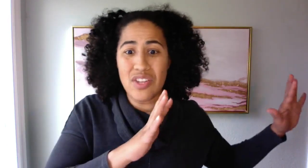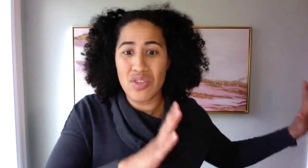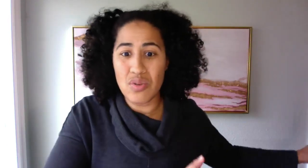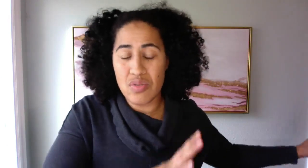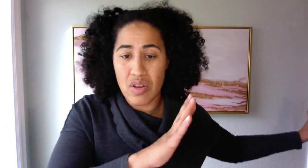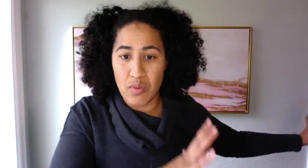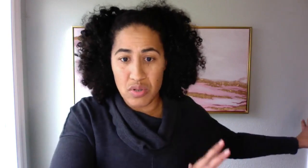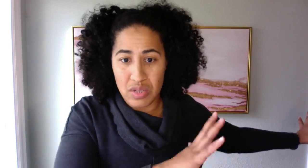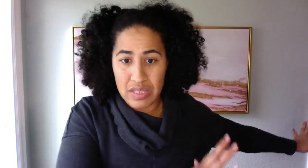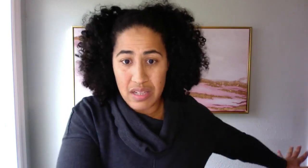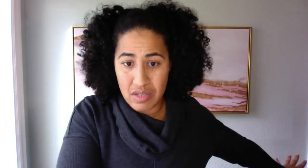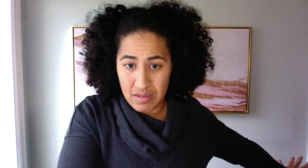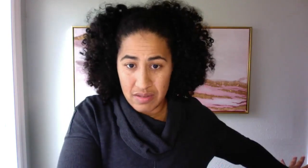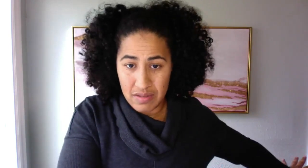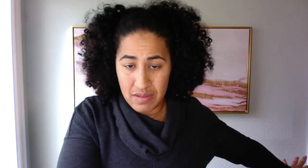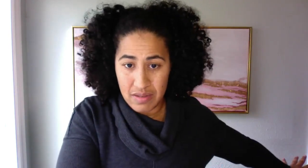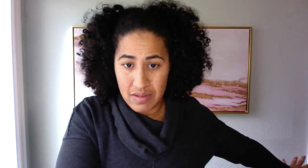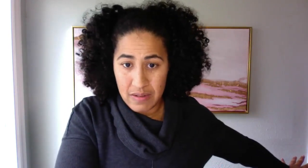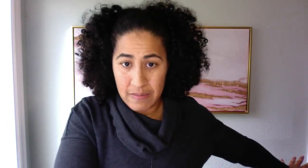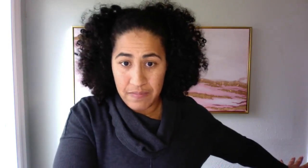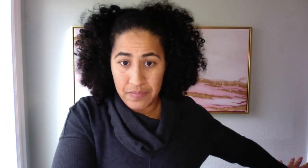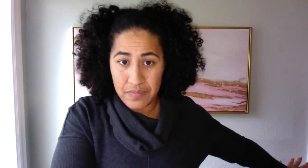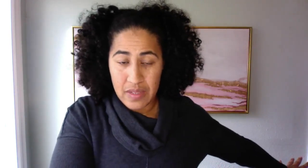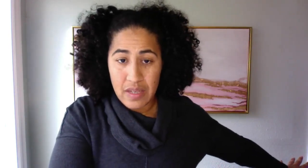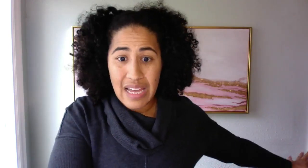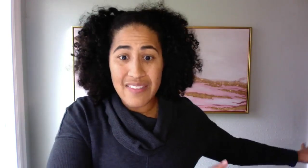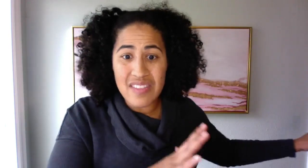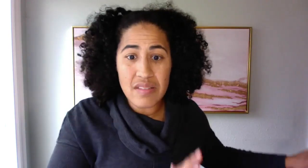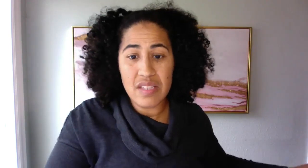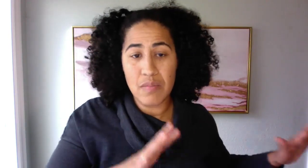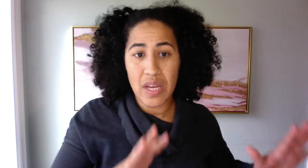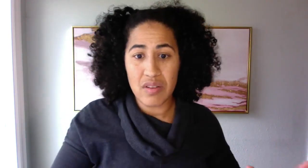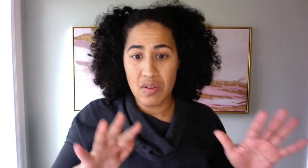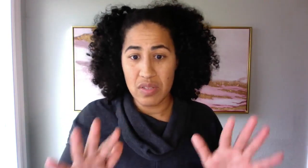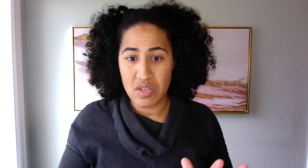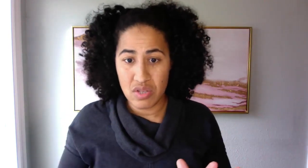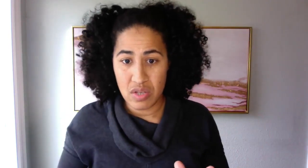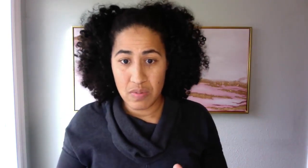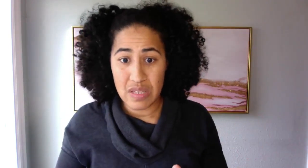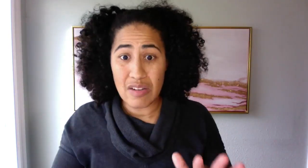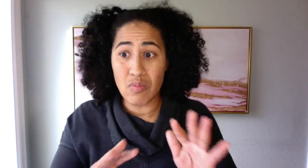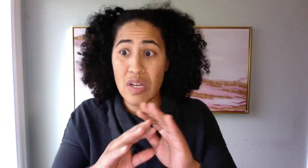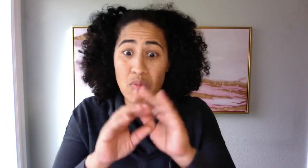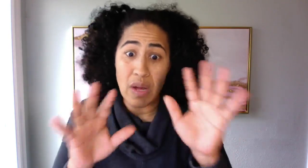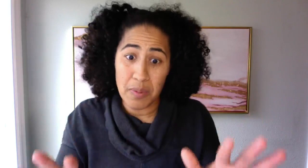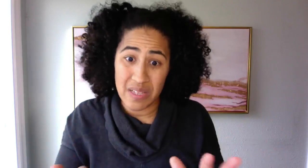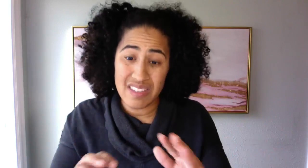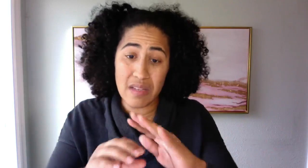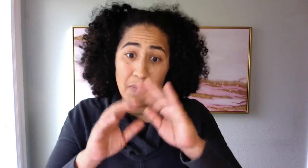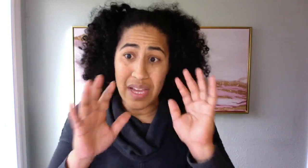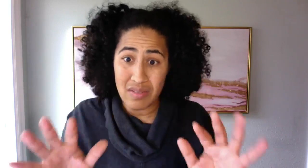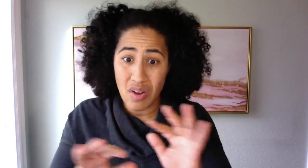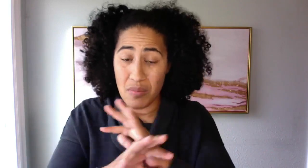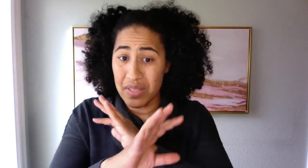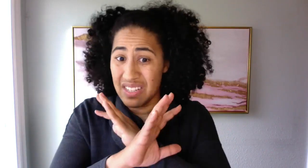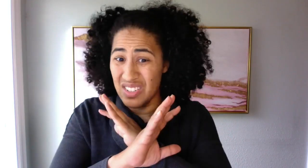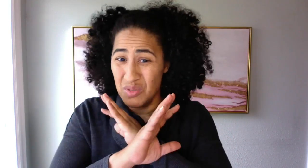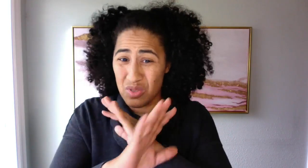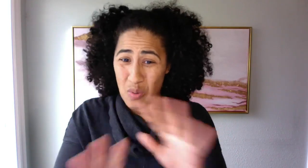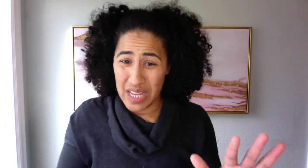use our emotional intelligence. And this impairs our relationships irreparably, this impairs our ability to do so many